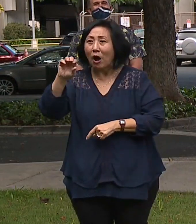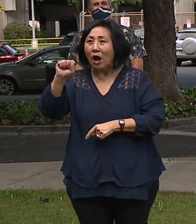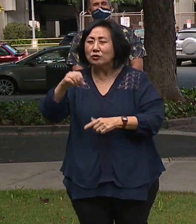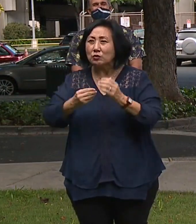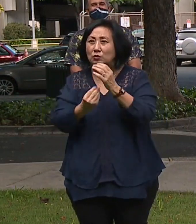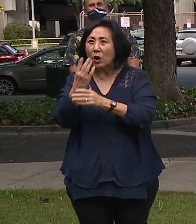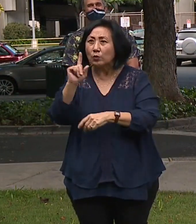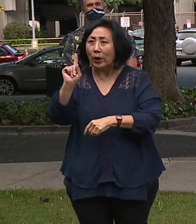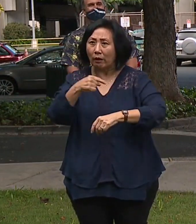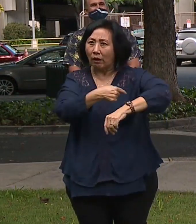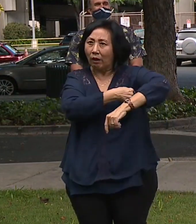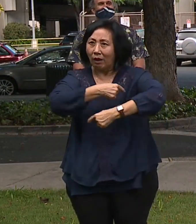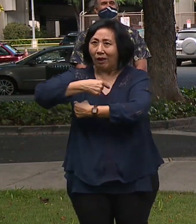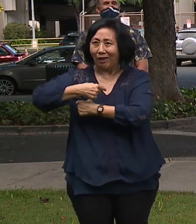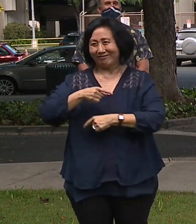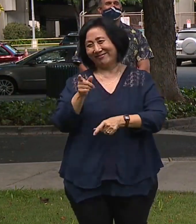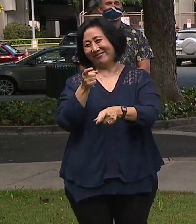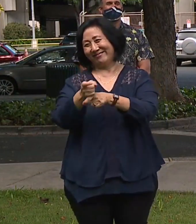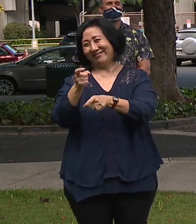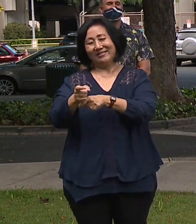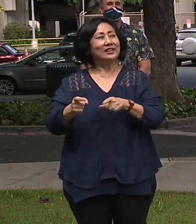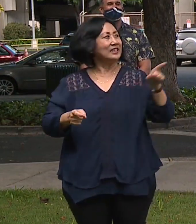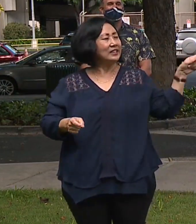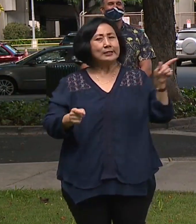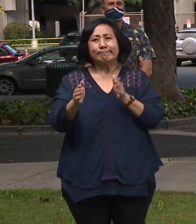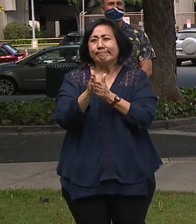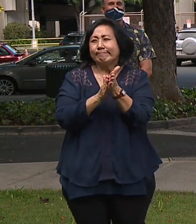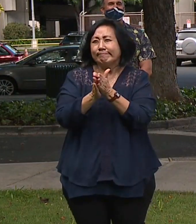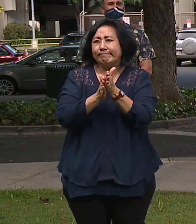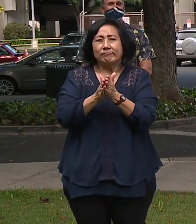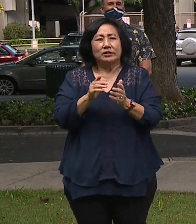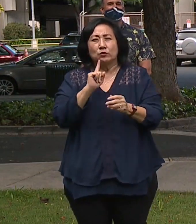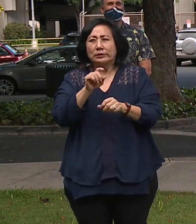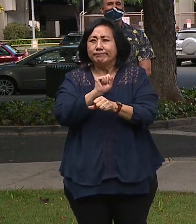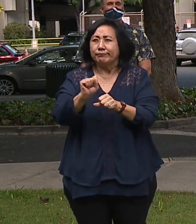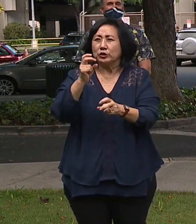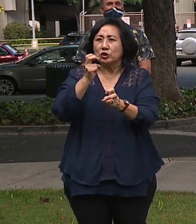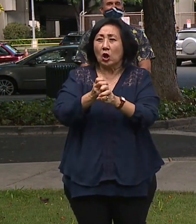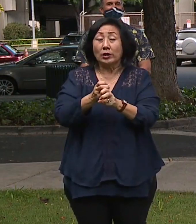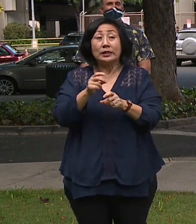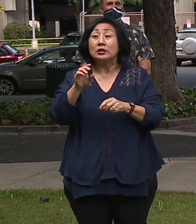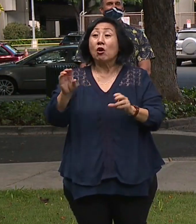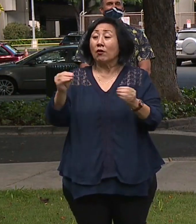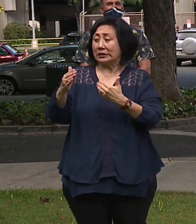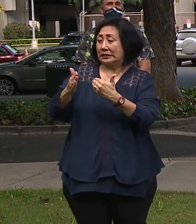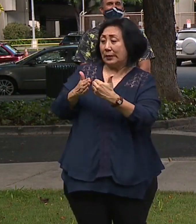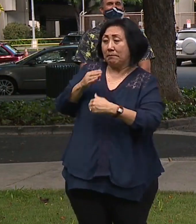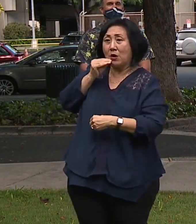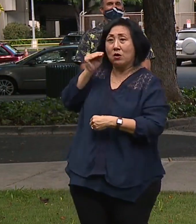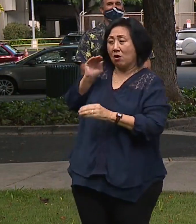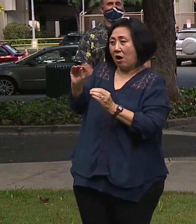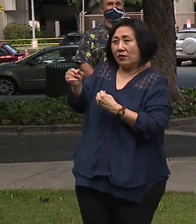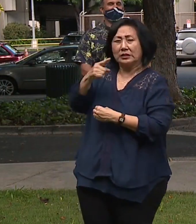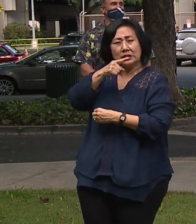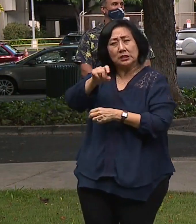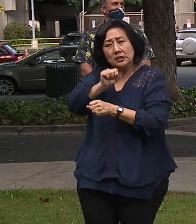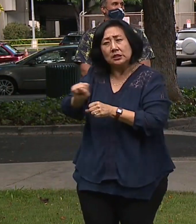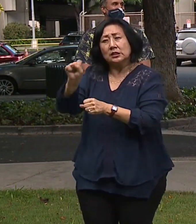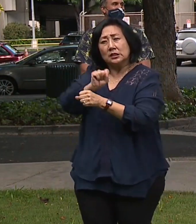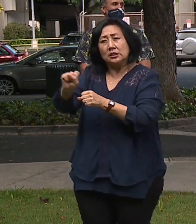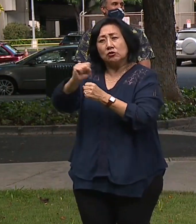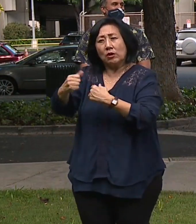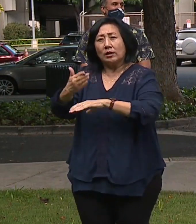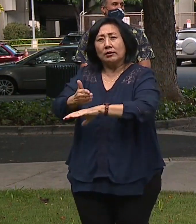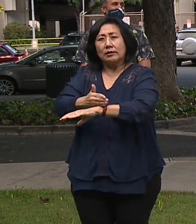He is passionate. He sits in office not far down from my office many days and is pushing and prodding to do